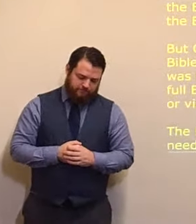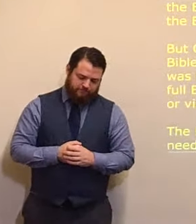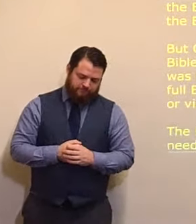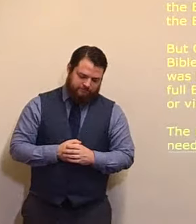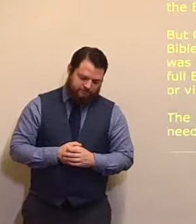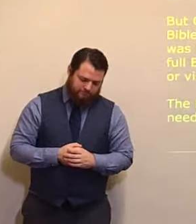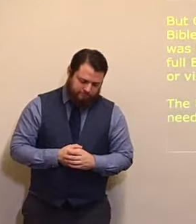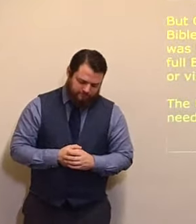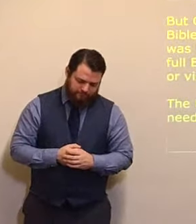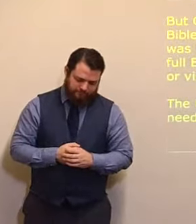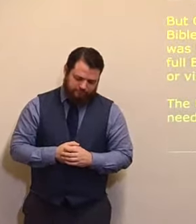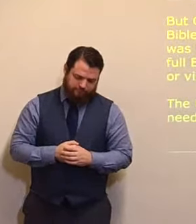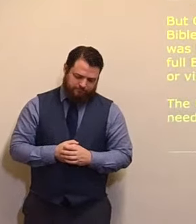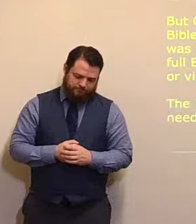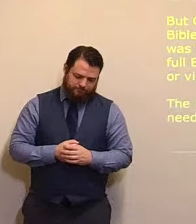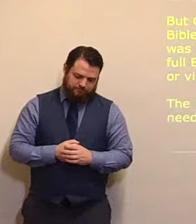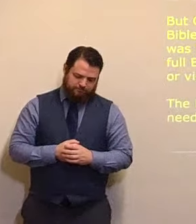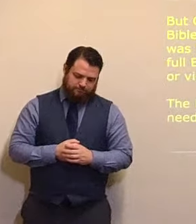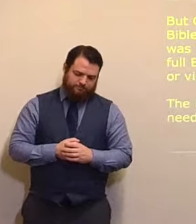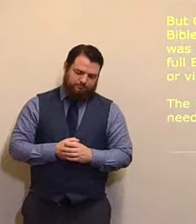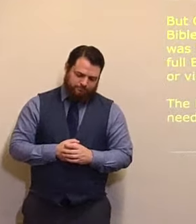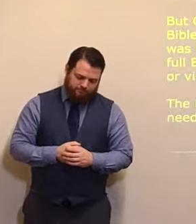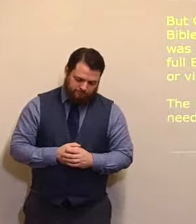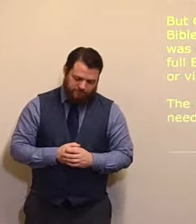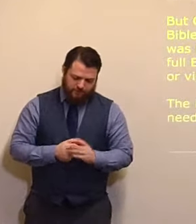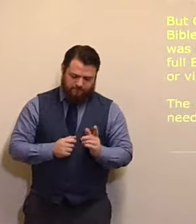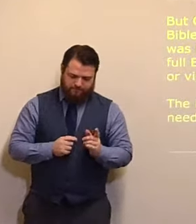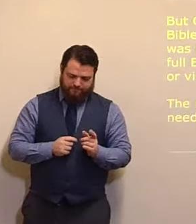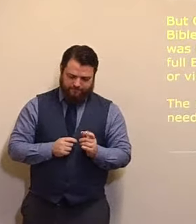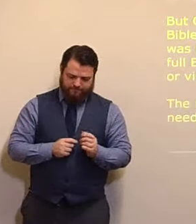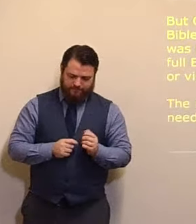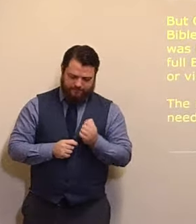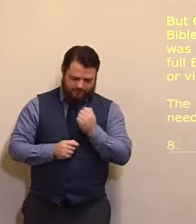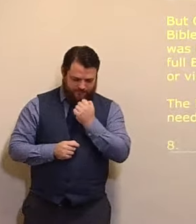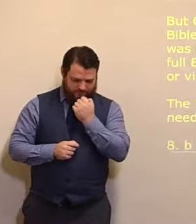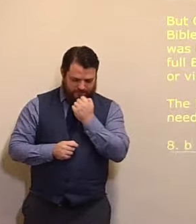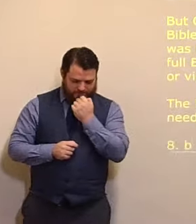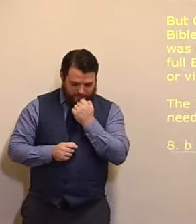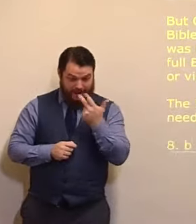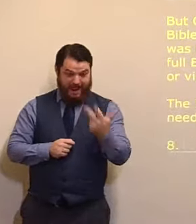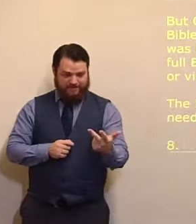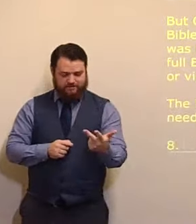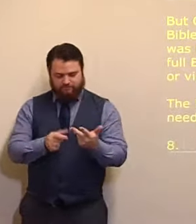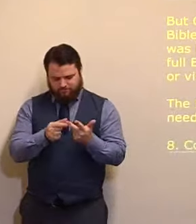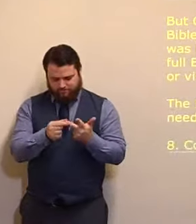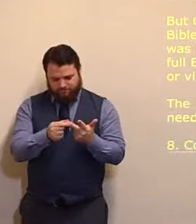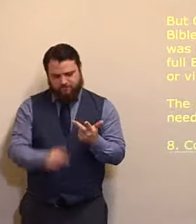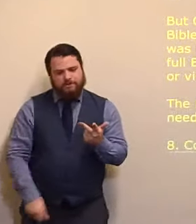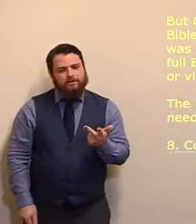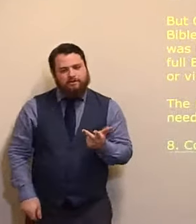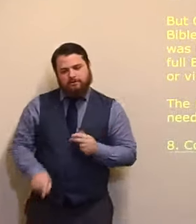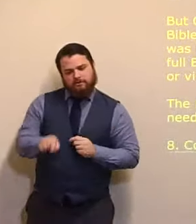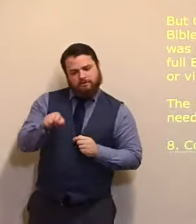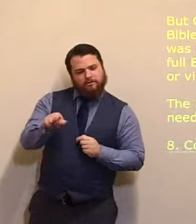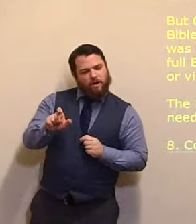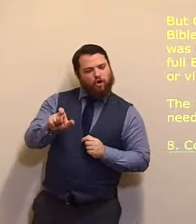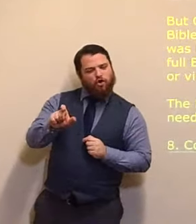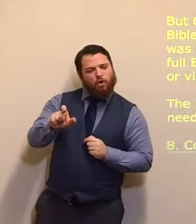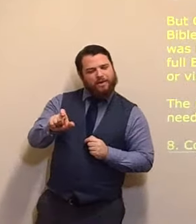So, that was, the seventh one. The eighth one, or Cornelius, was called, a just man. He